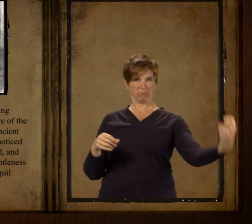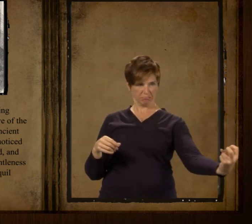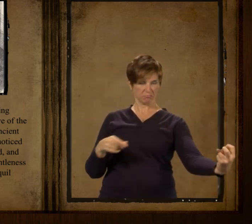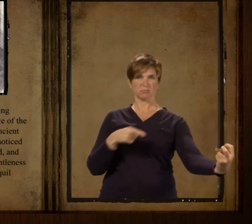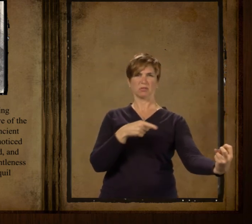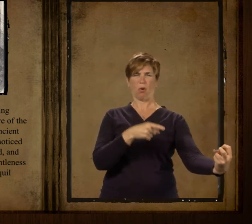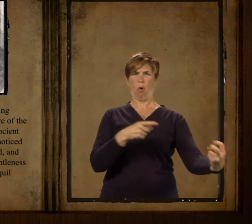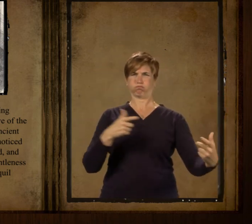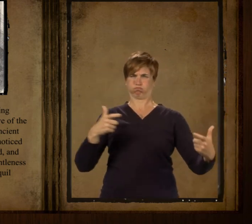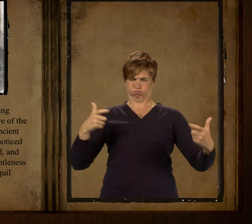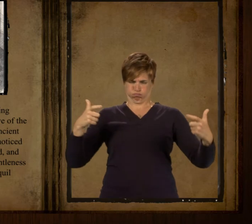I think I that not